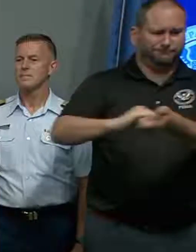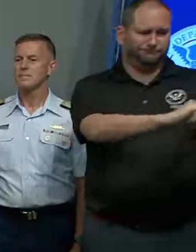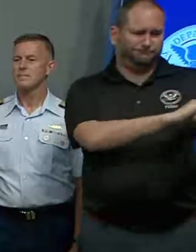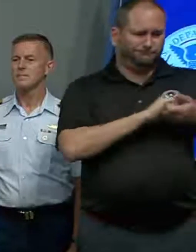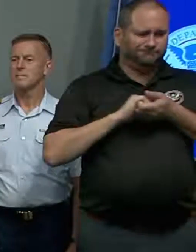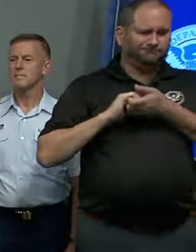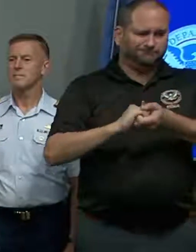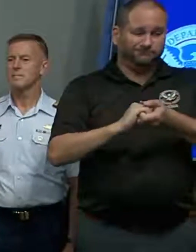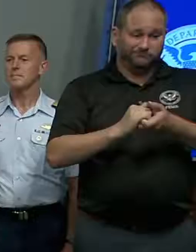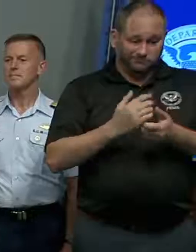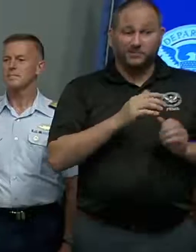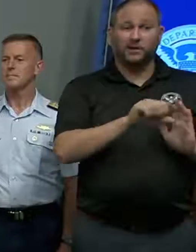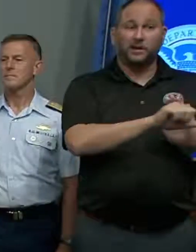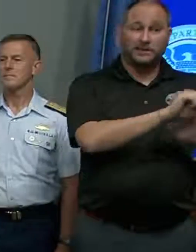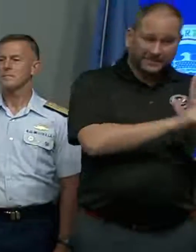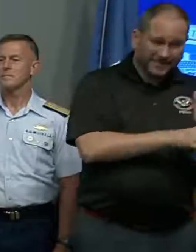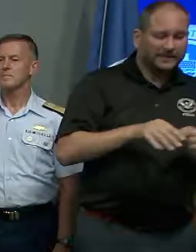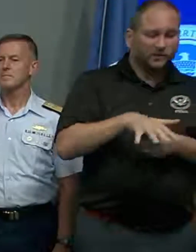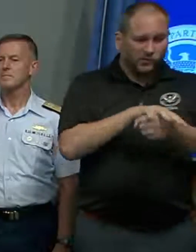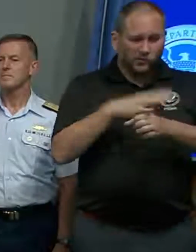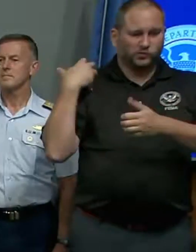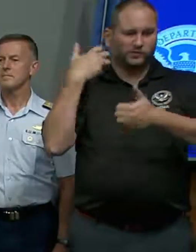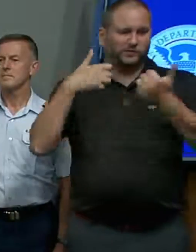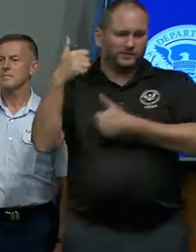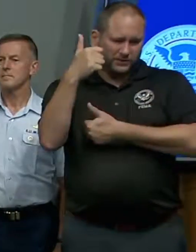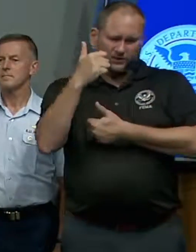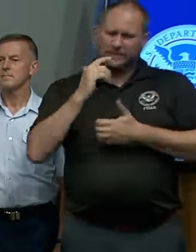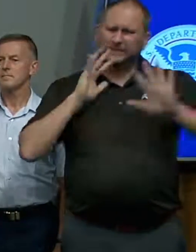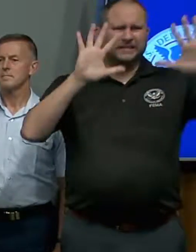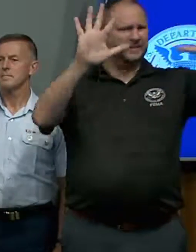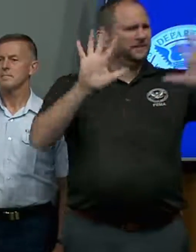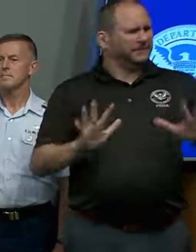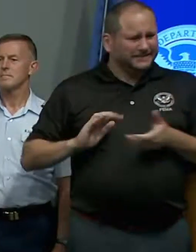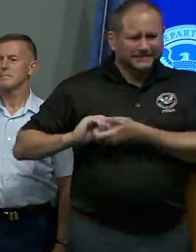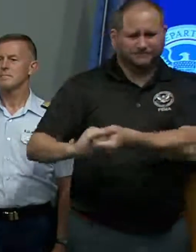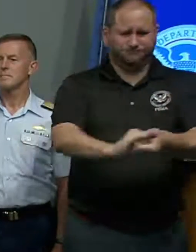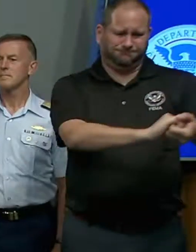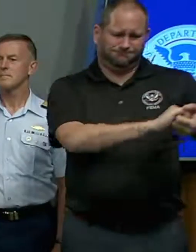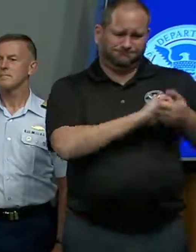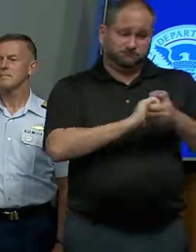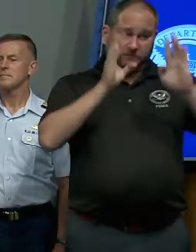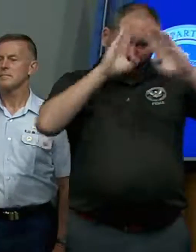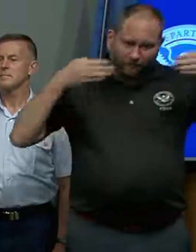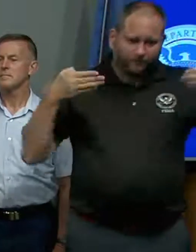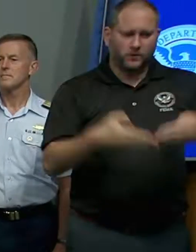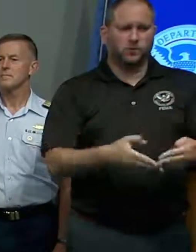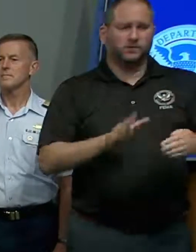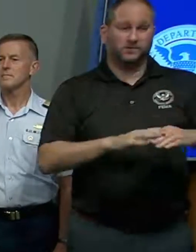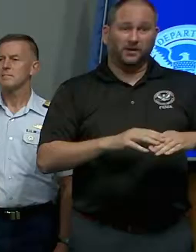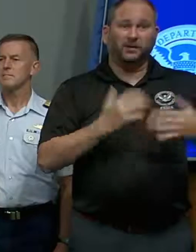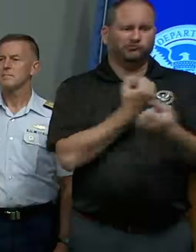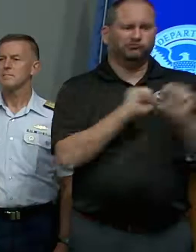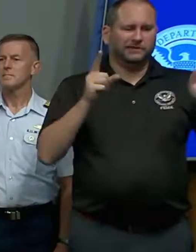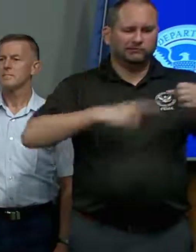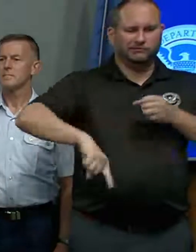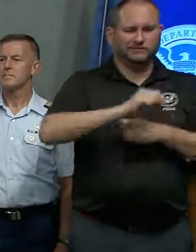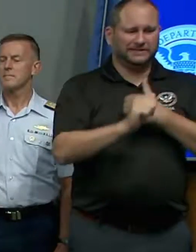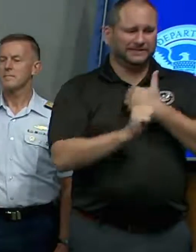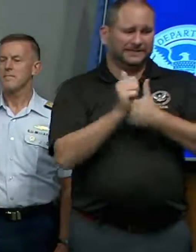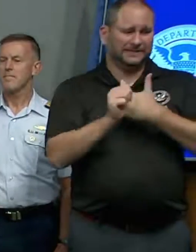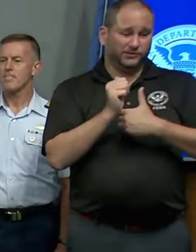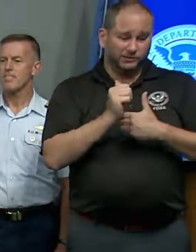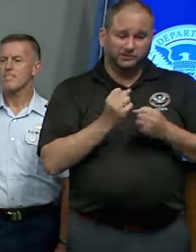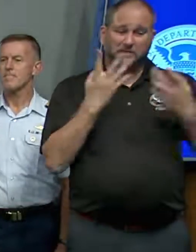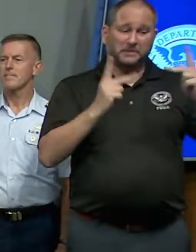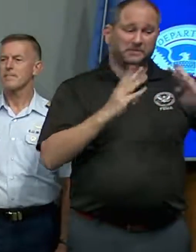officials has been outstanding, and we are collectively focused on rescuing those in danger and providing housing and